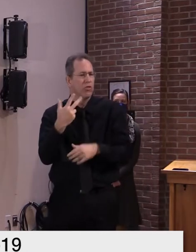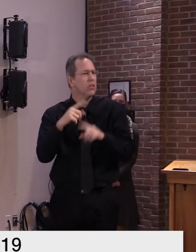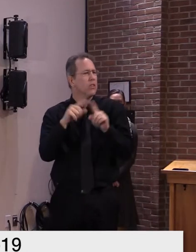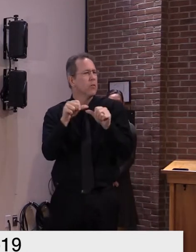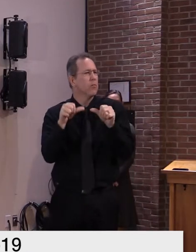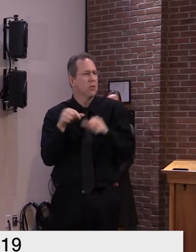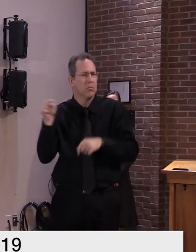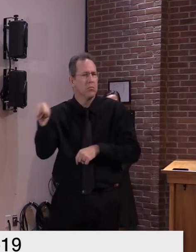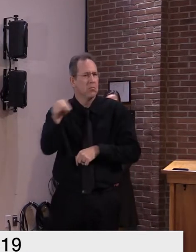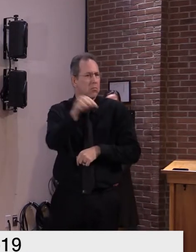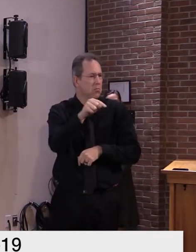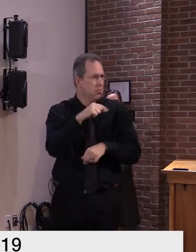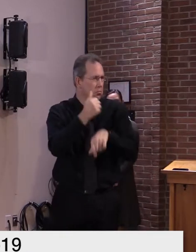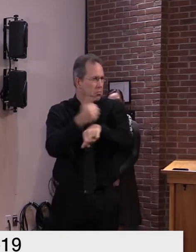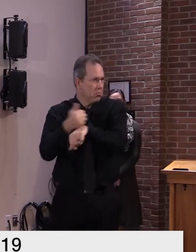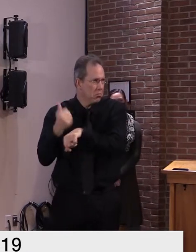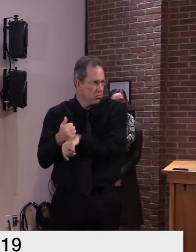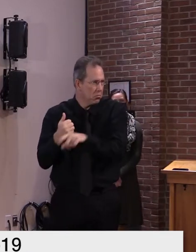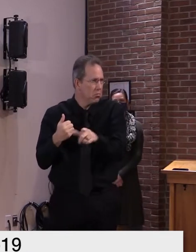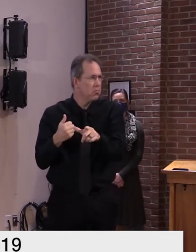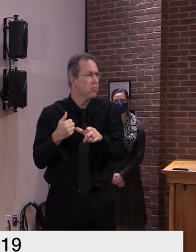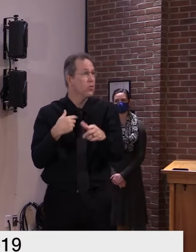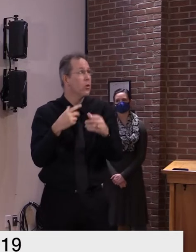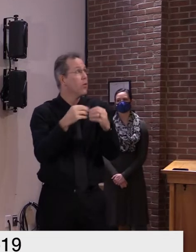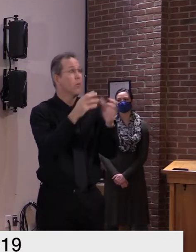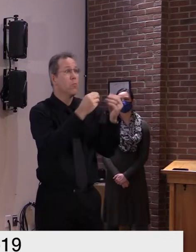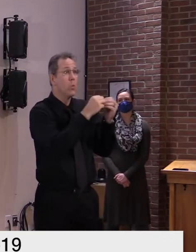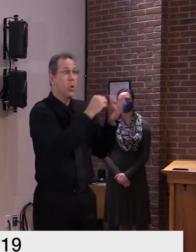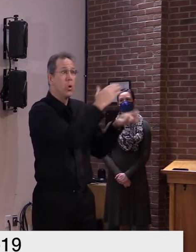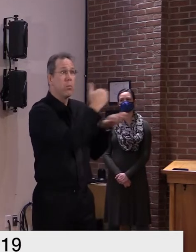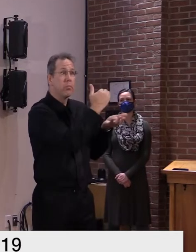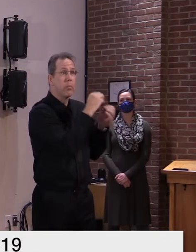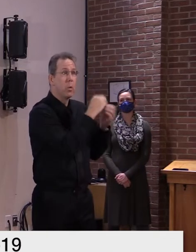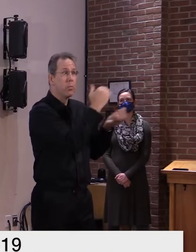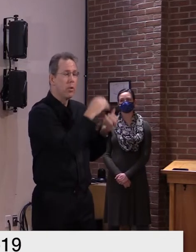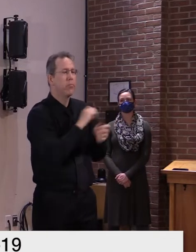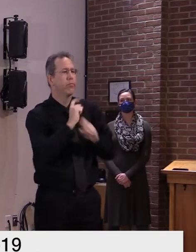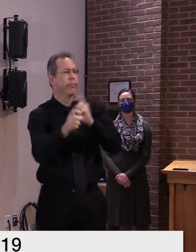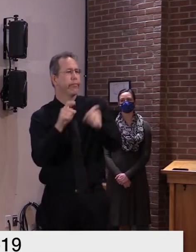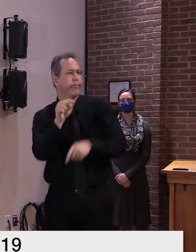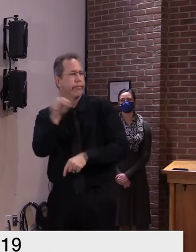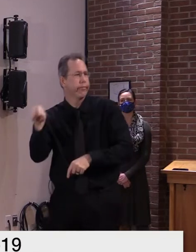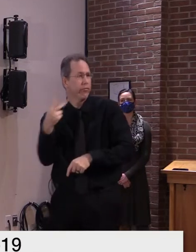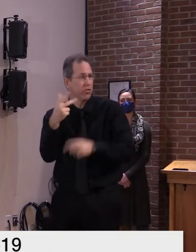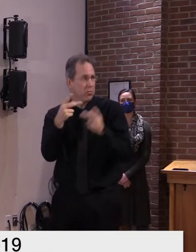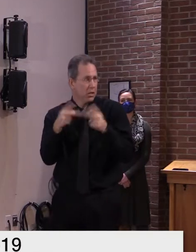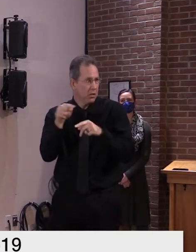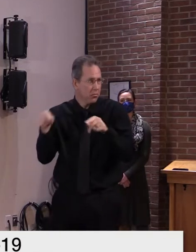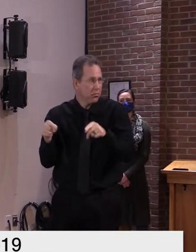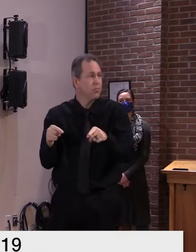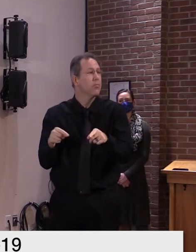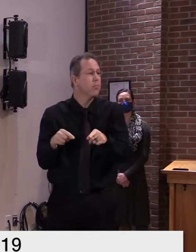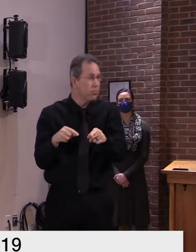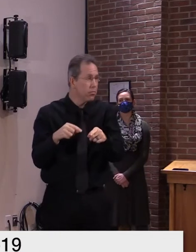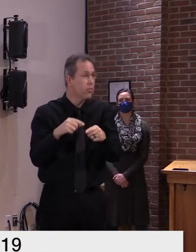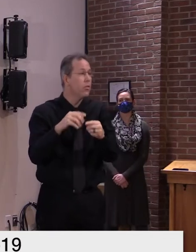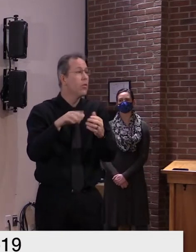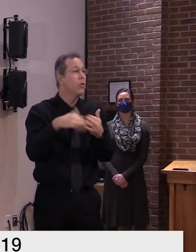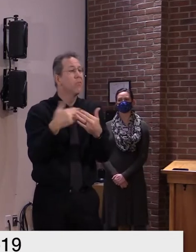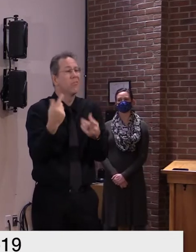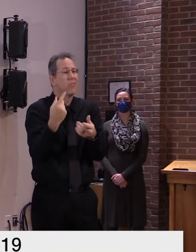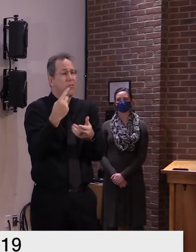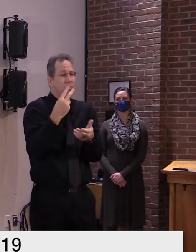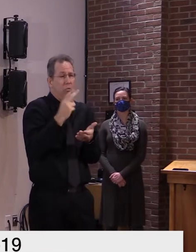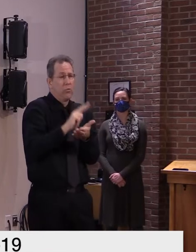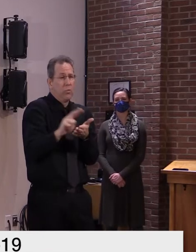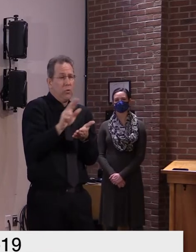vaccine comes in on a weekly basis so we hope that over that three-week period a big chunk of the long-term